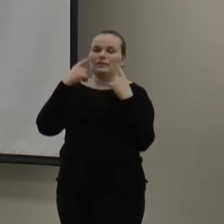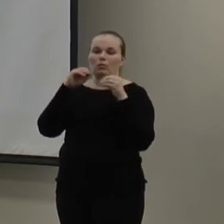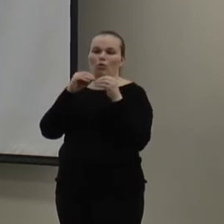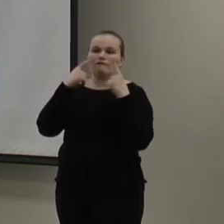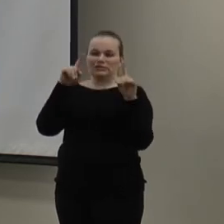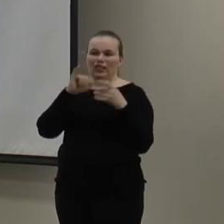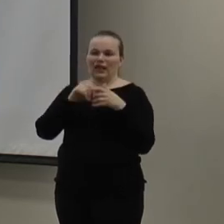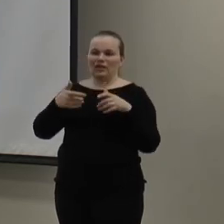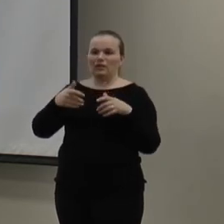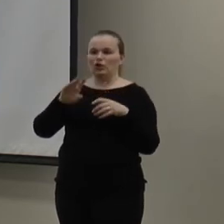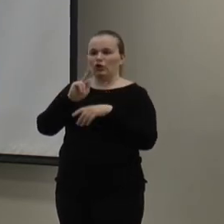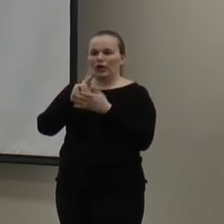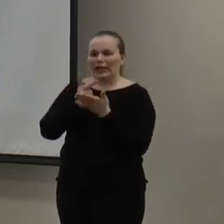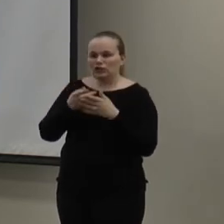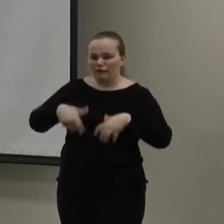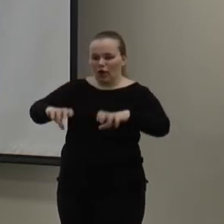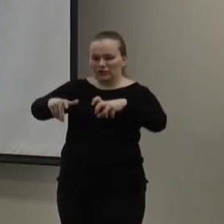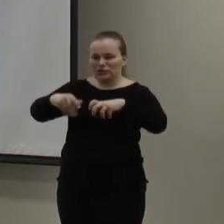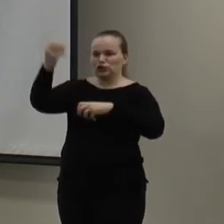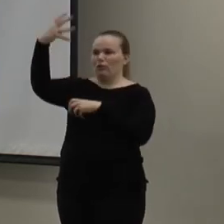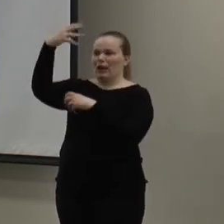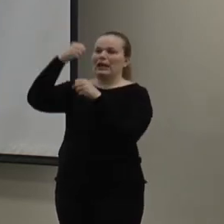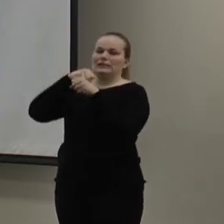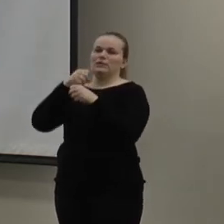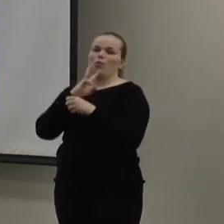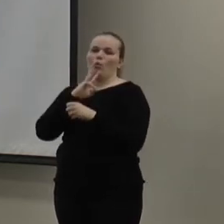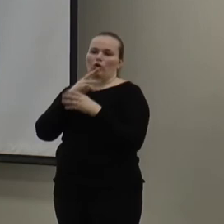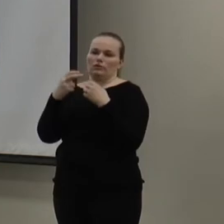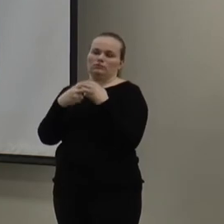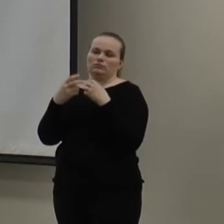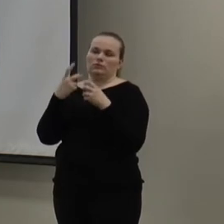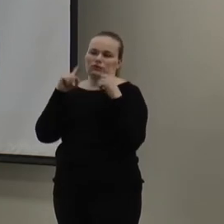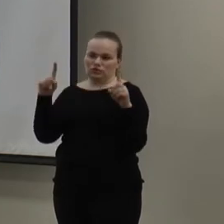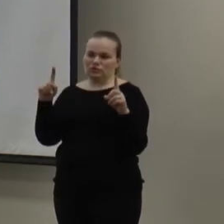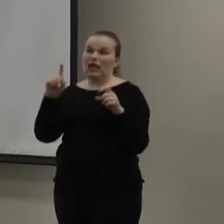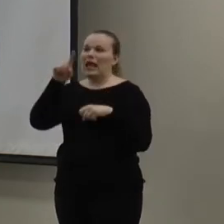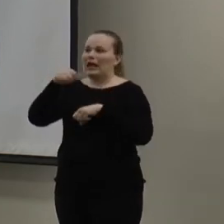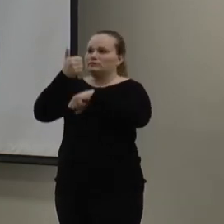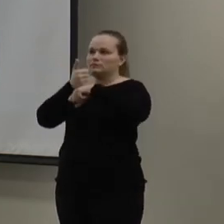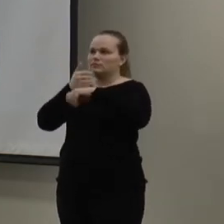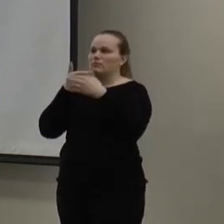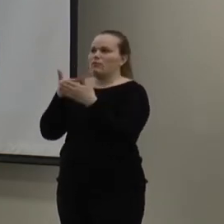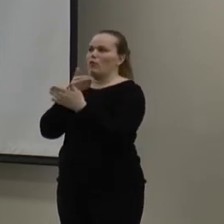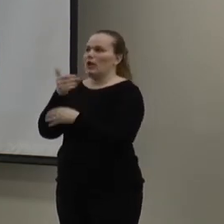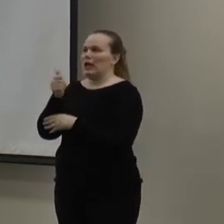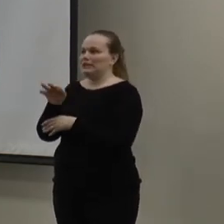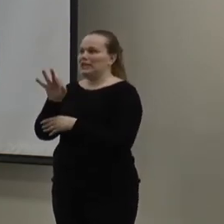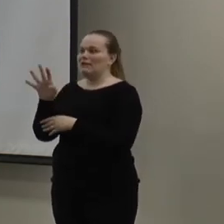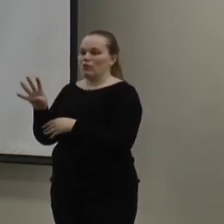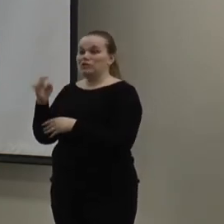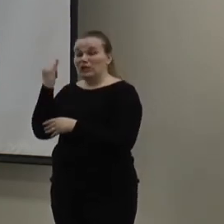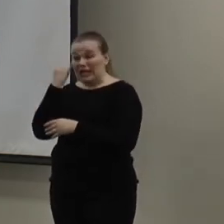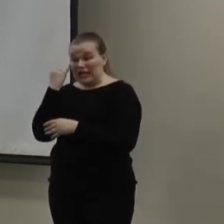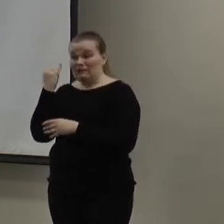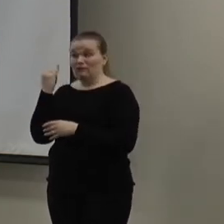kitchen faucet, your shower heads need to become more water efficient. And it had to be implemented by 1994. So if you are in the